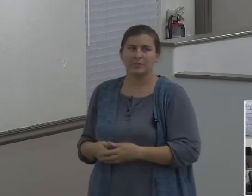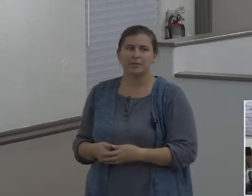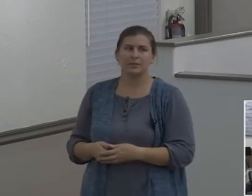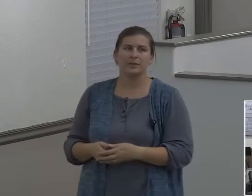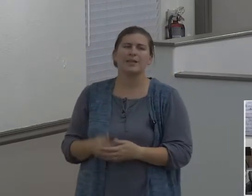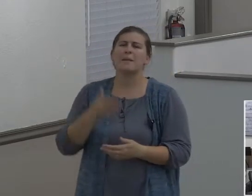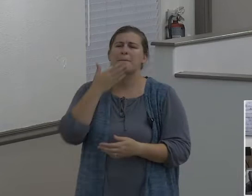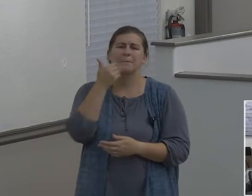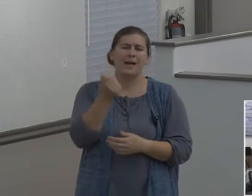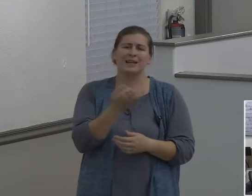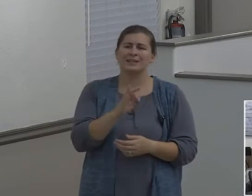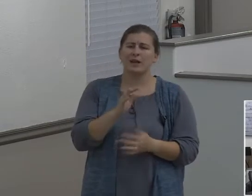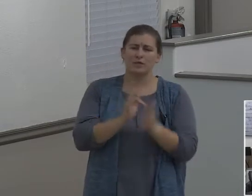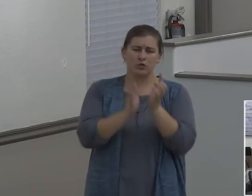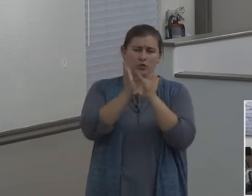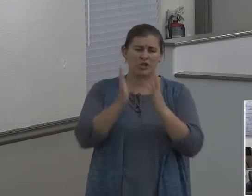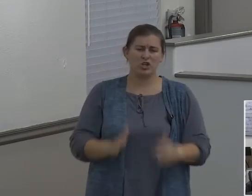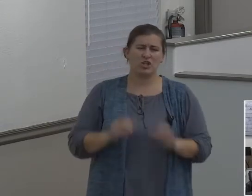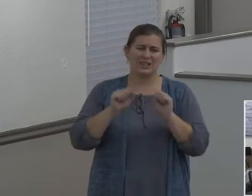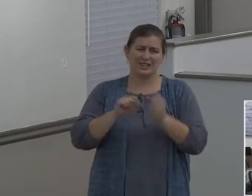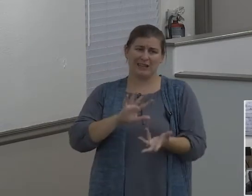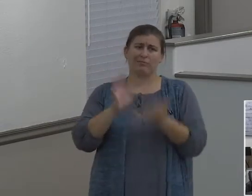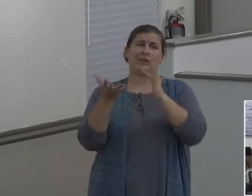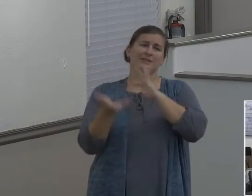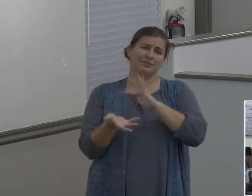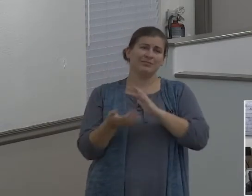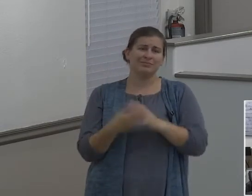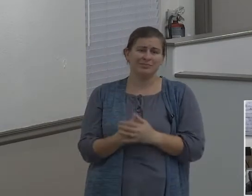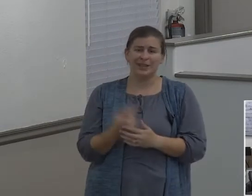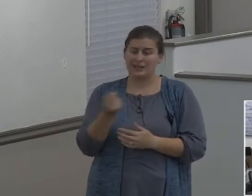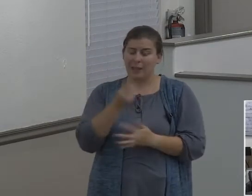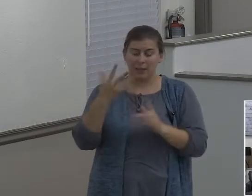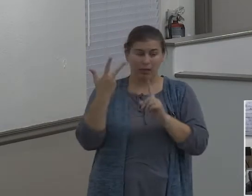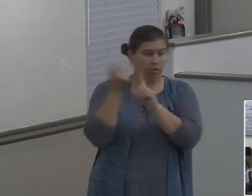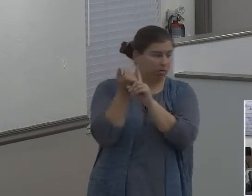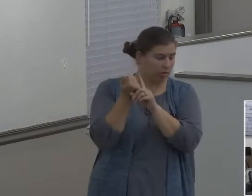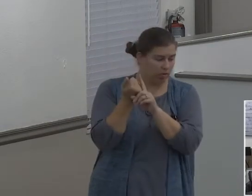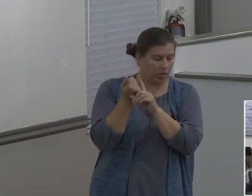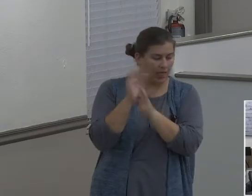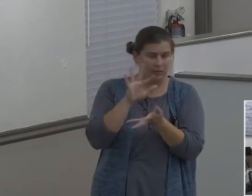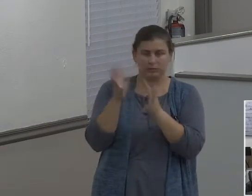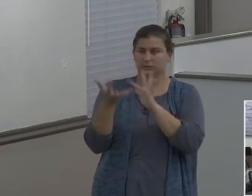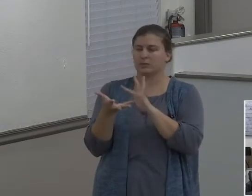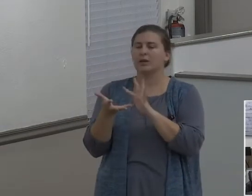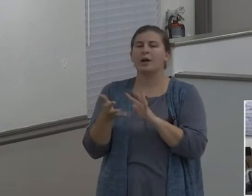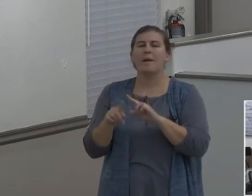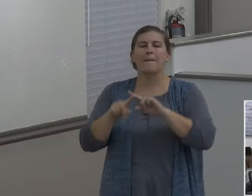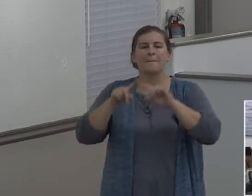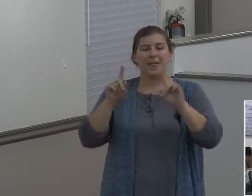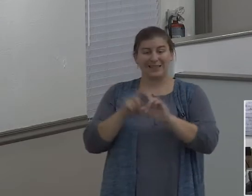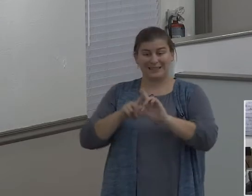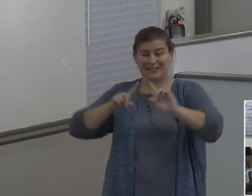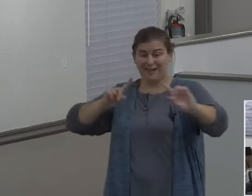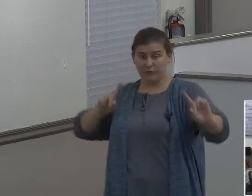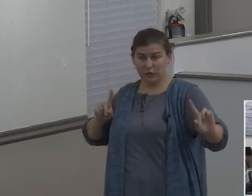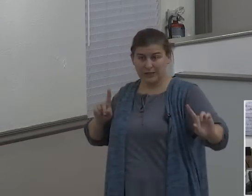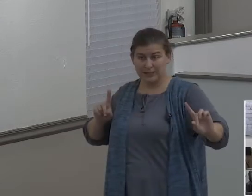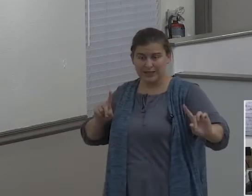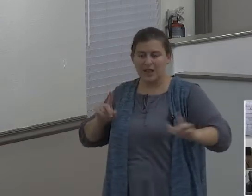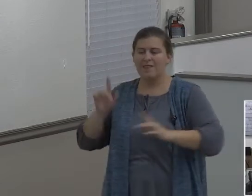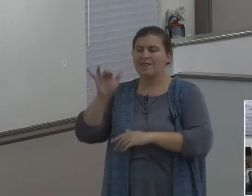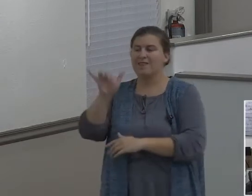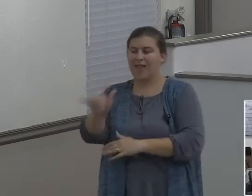off track. Something can come our way, but here's the difference. That Christian that wants